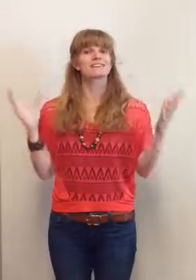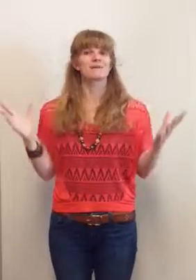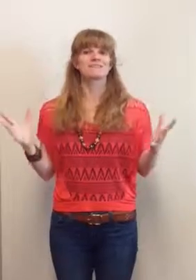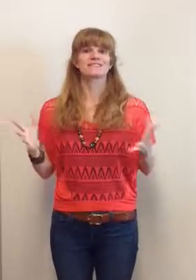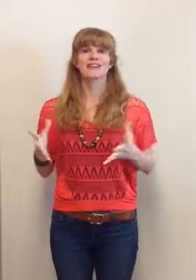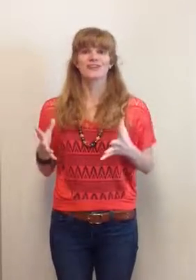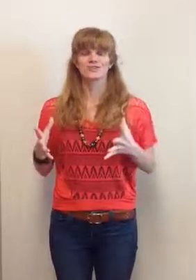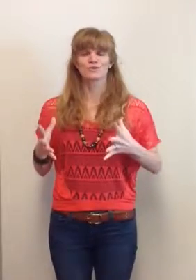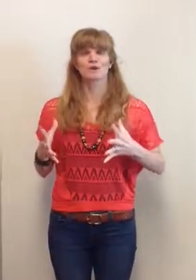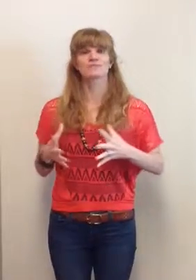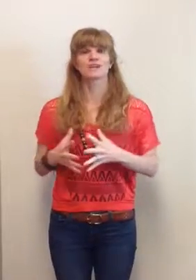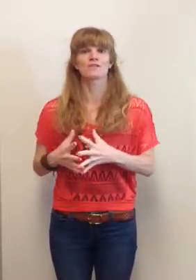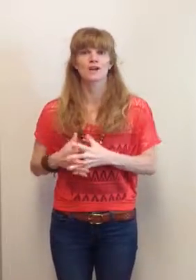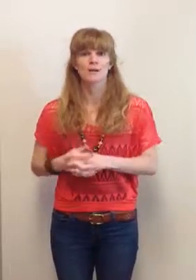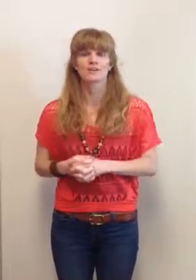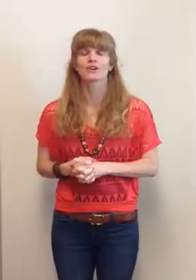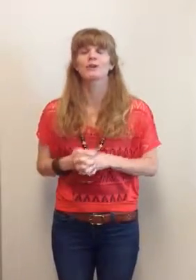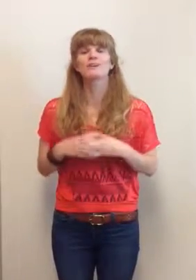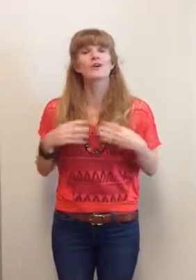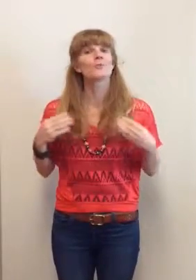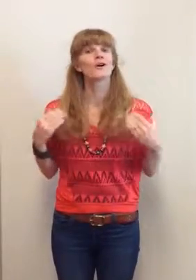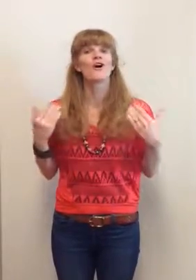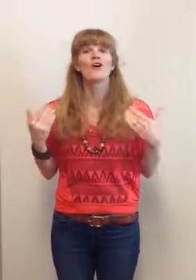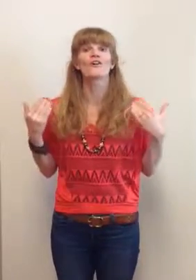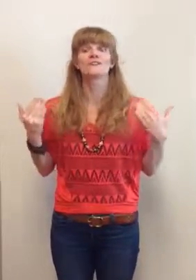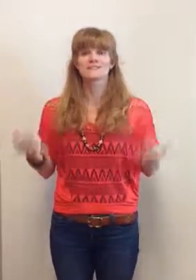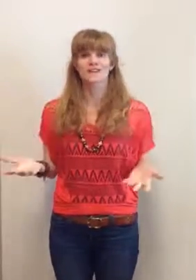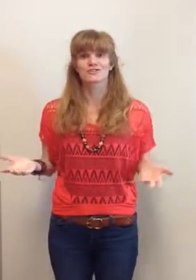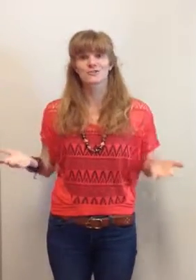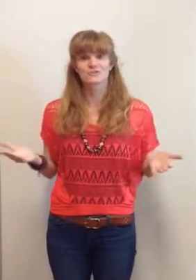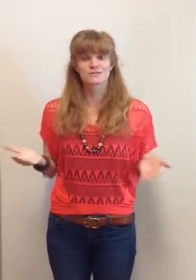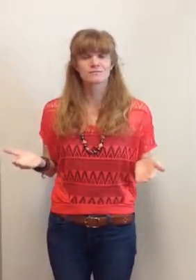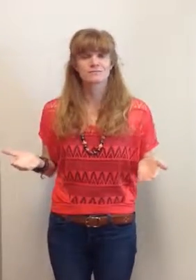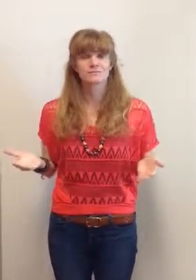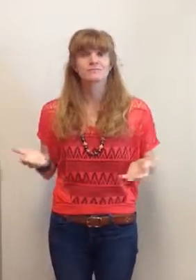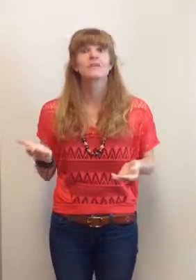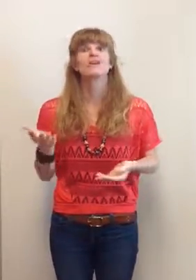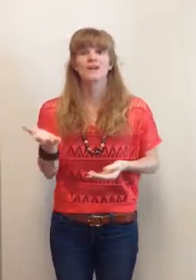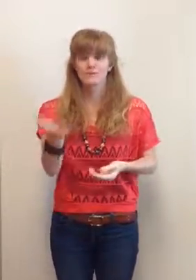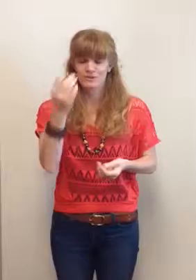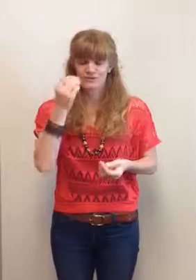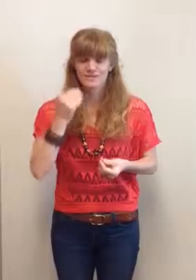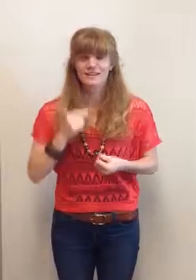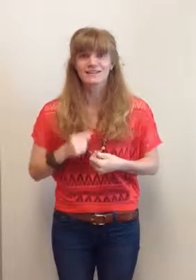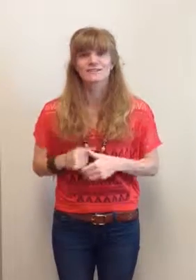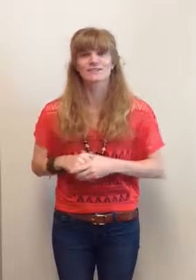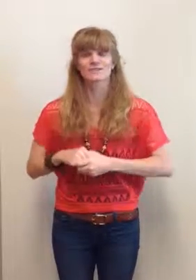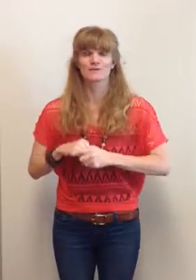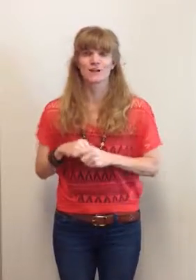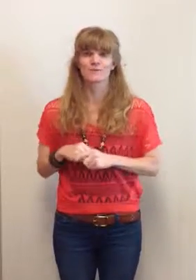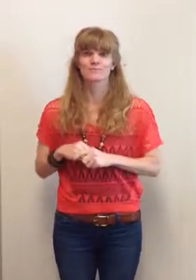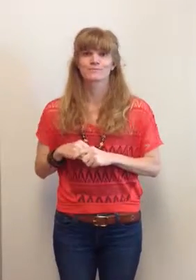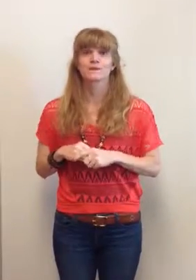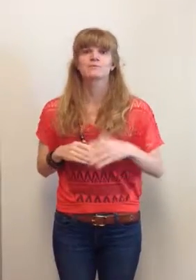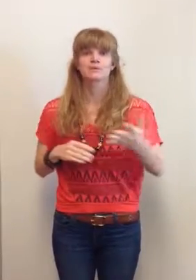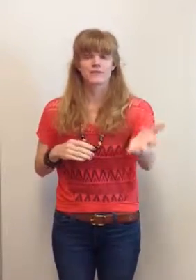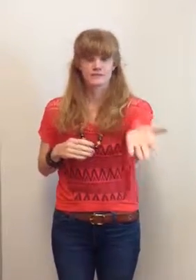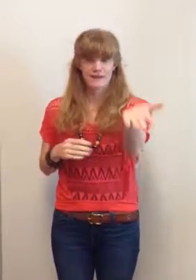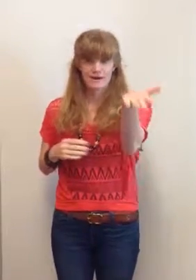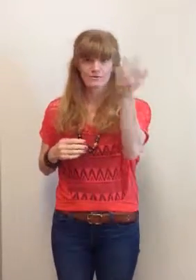some statues to represent our vocabulary. What do we know about all statues? Great, we know they're silent. What else do we know? Perfect. They are